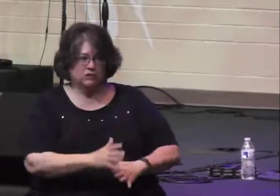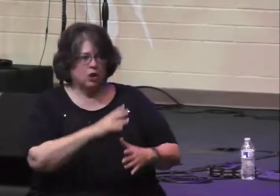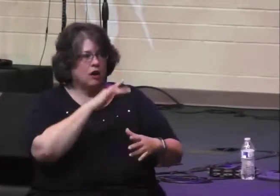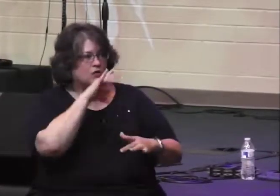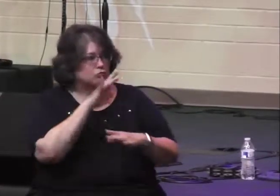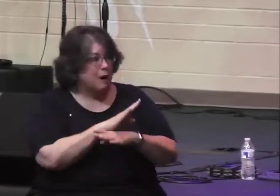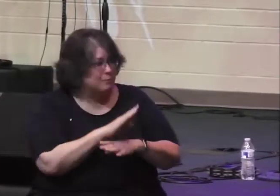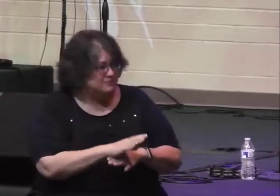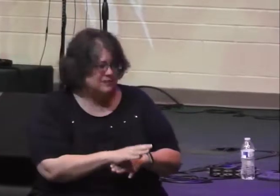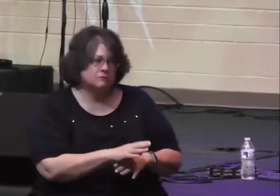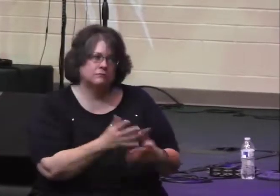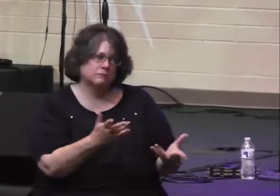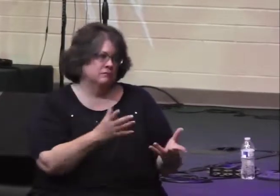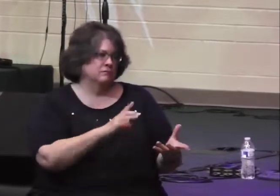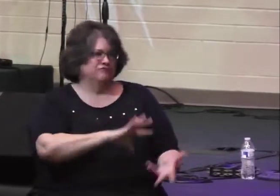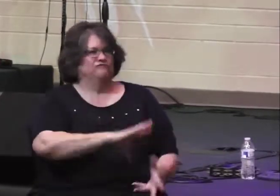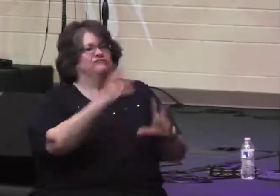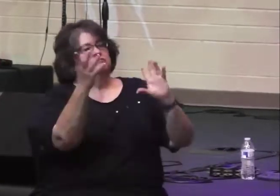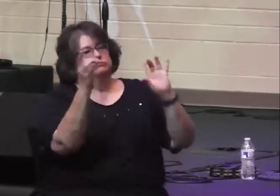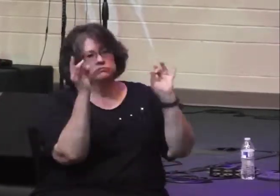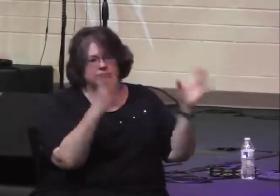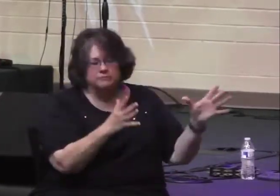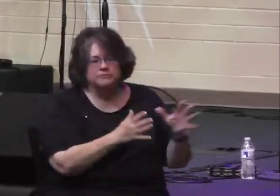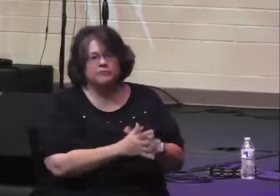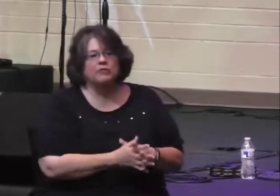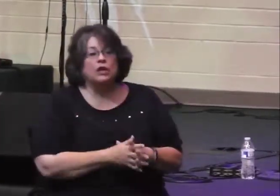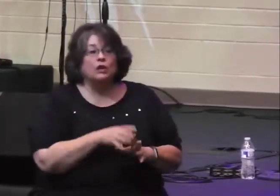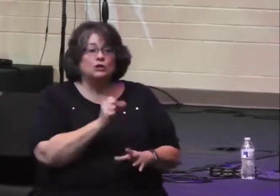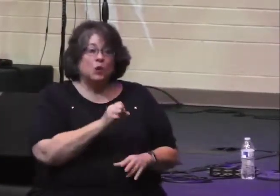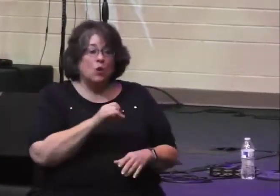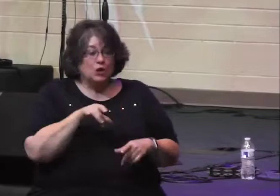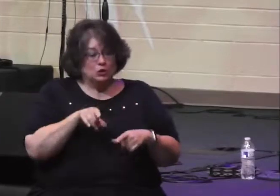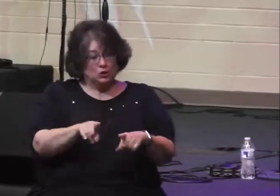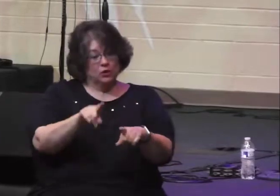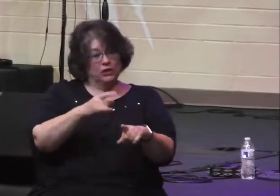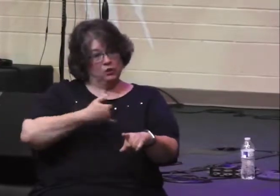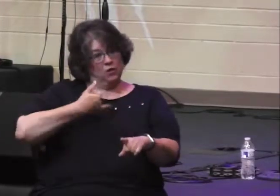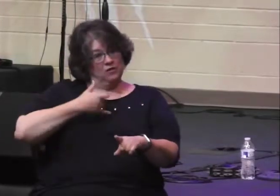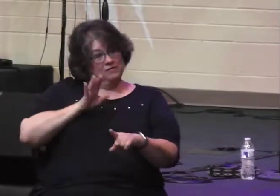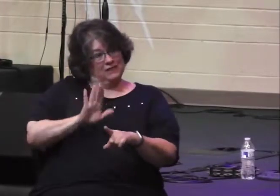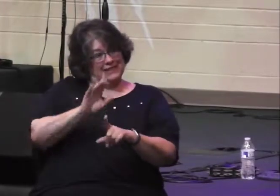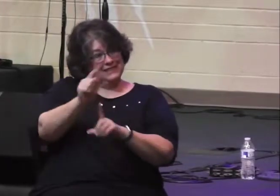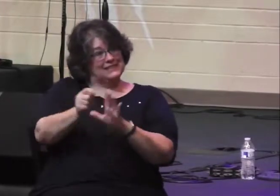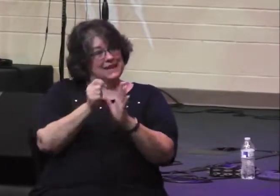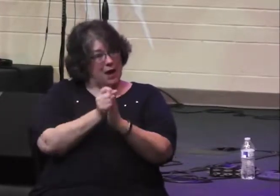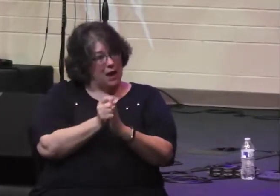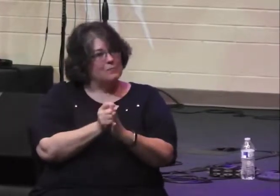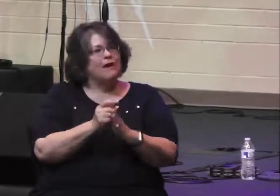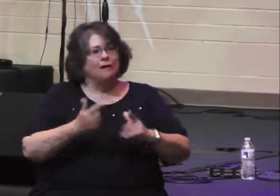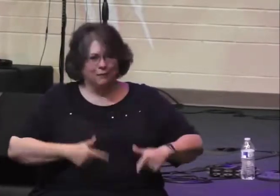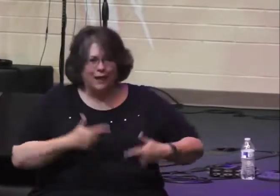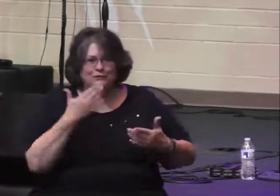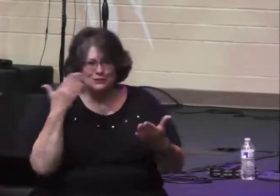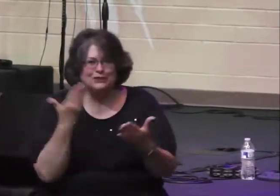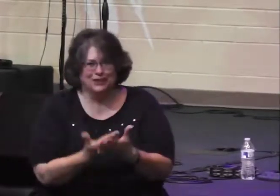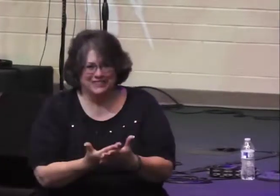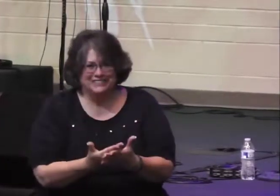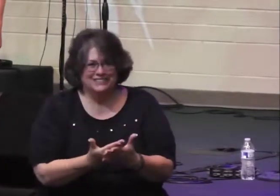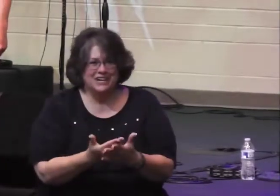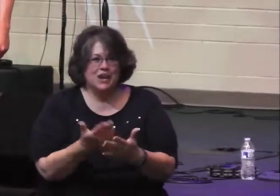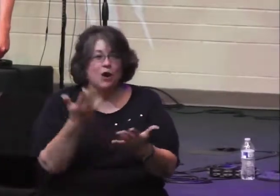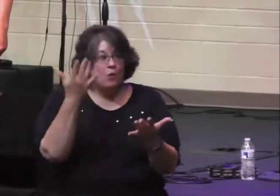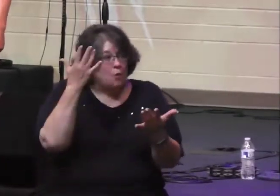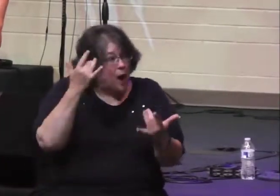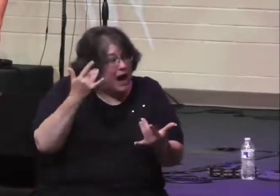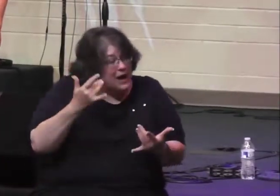they happen to be in charge. So things, I think, would have been pretty good. And let's not forget why they're good.